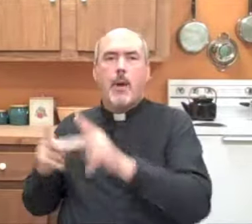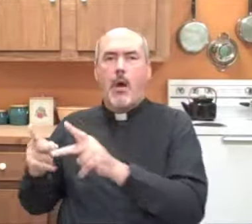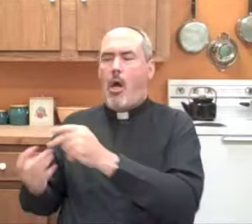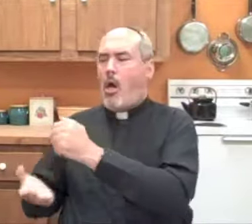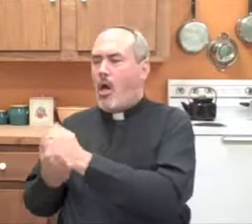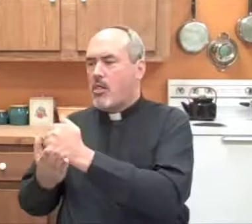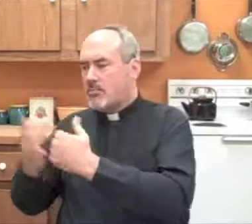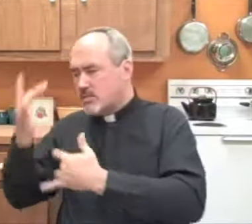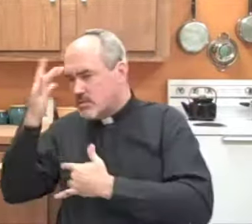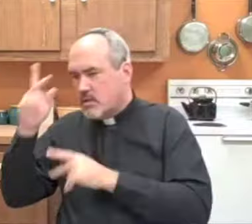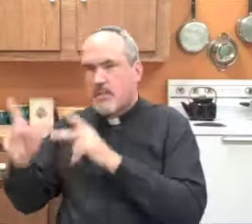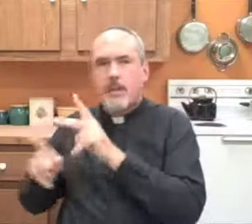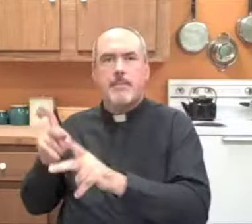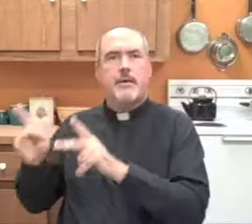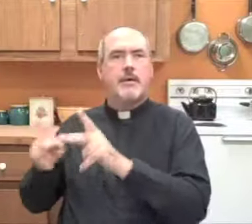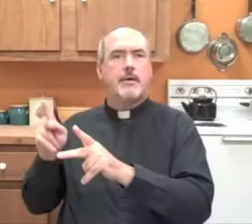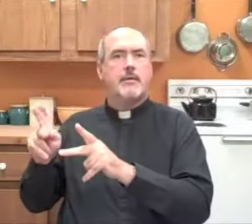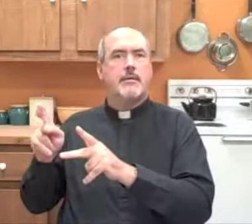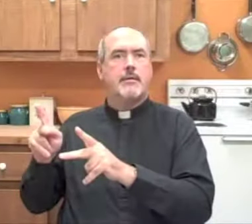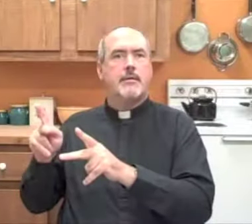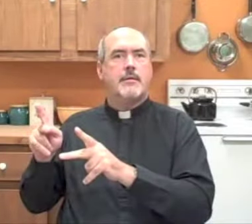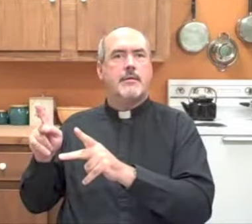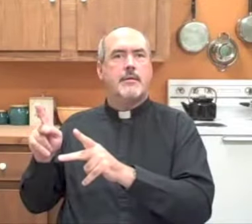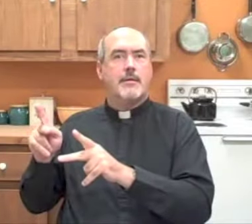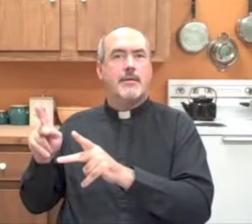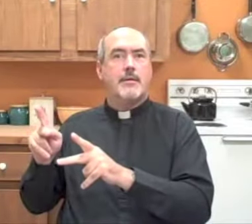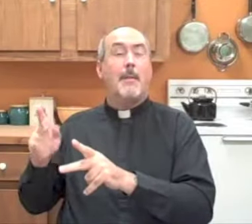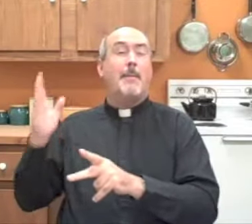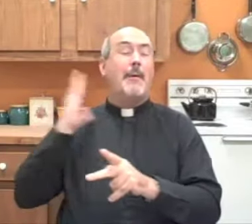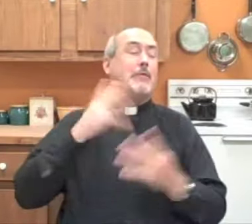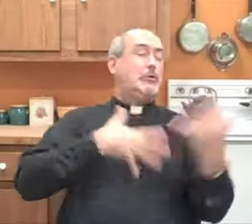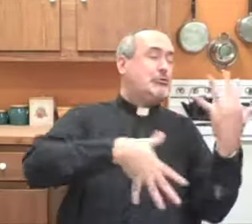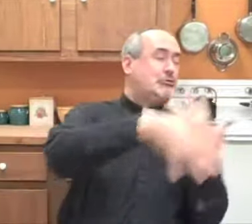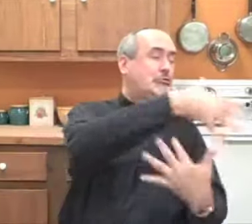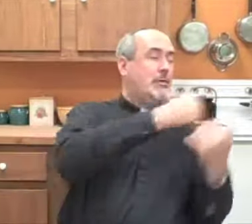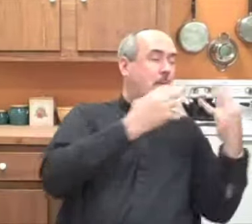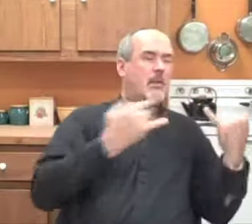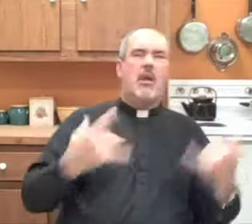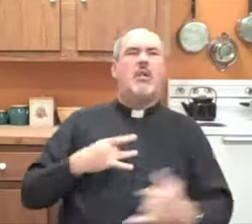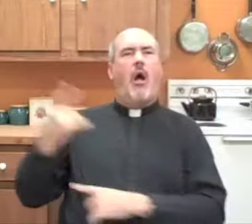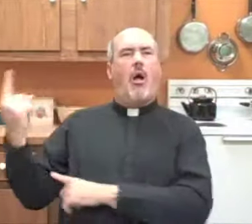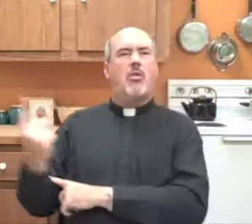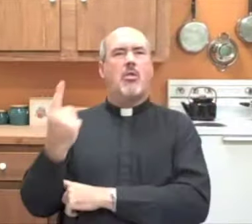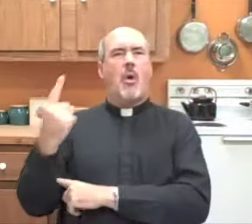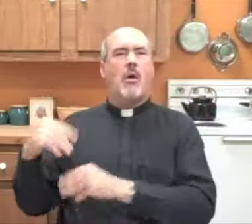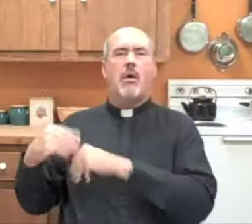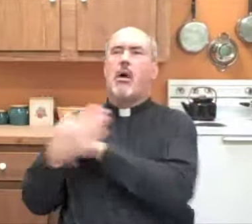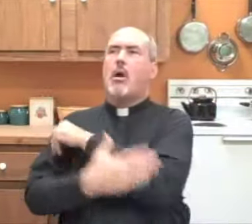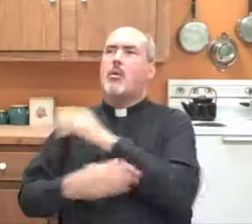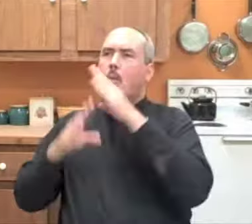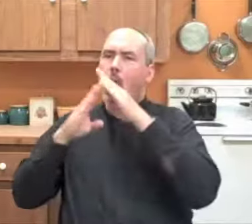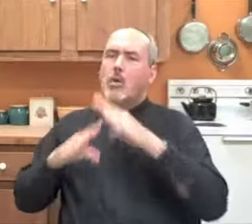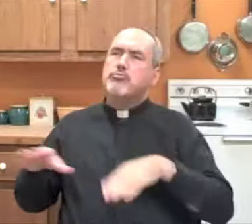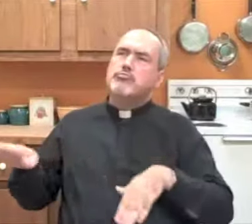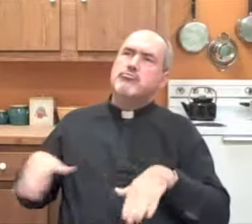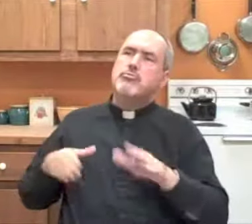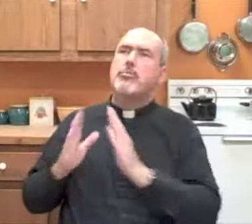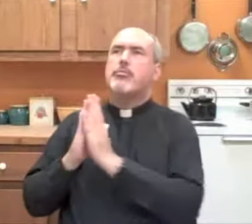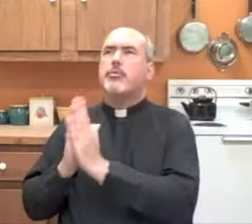would go out and party, and enjoy having a great time, but now he would prefer to spend his time with poor people. And he